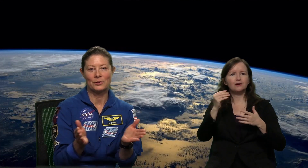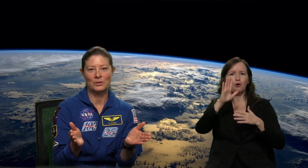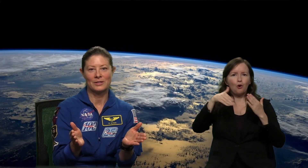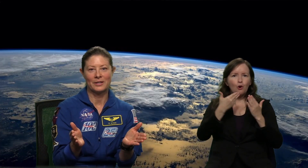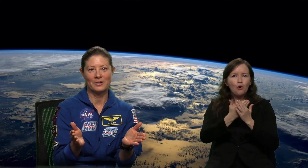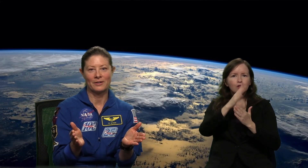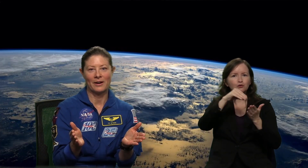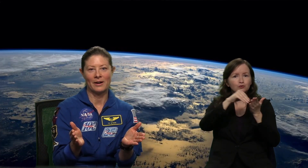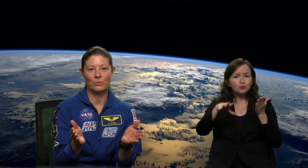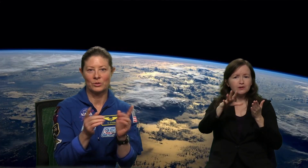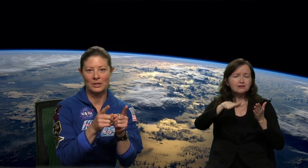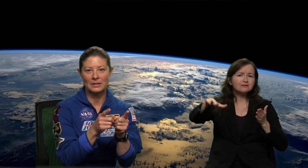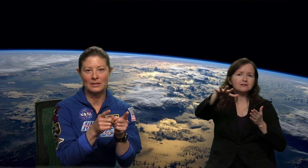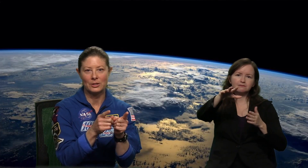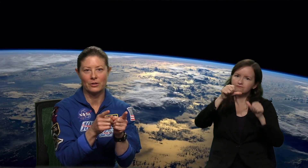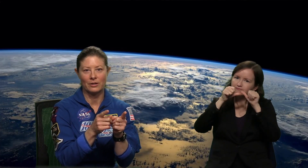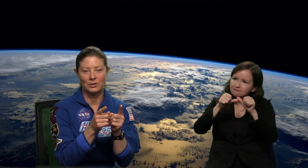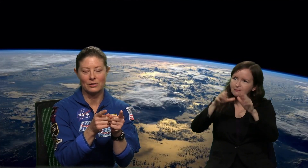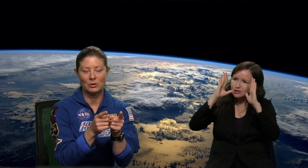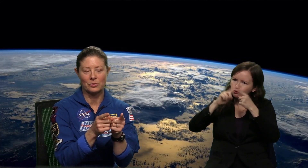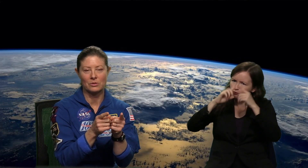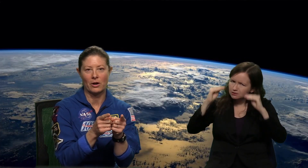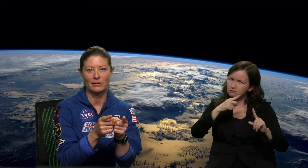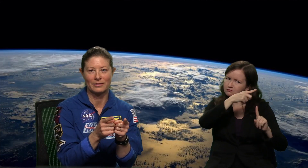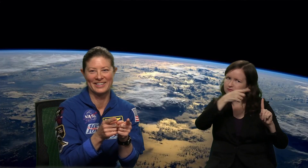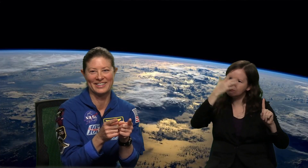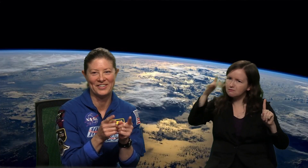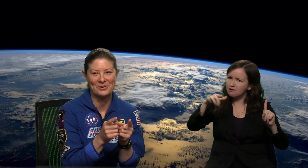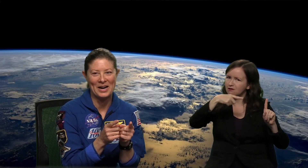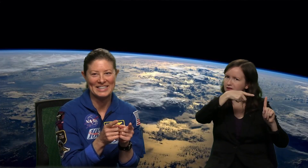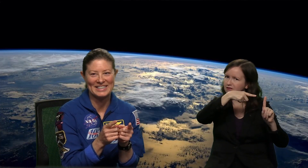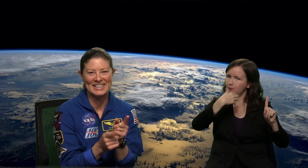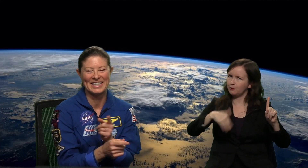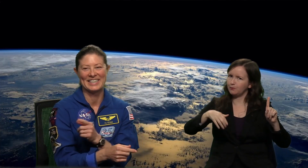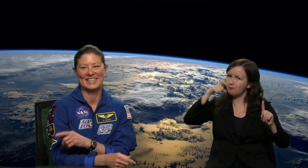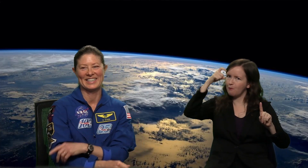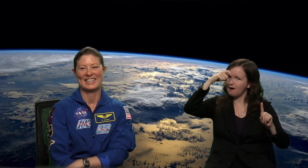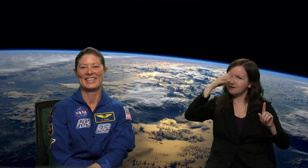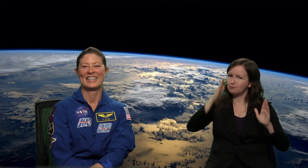all of your students there. Keep listening to her because she's super smart. Very wise.